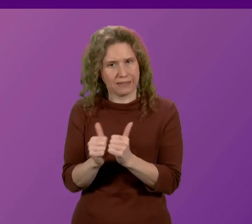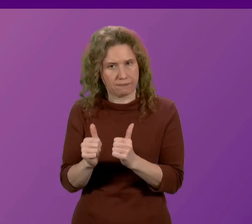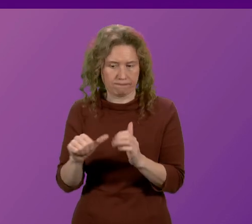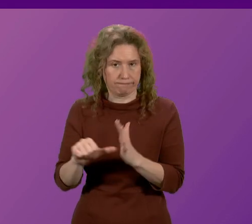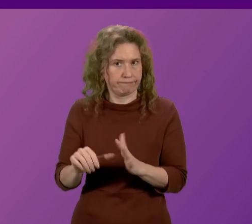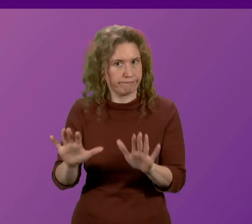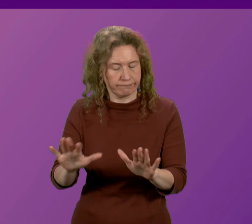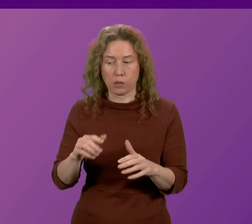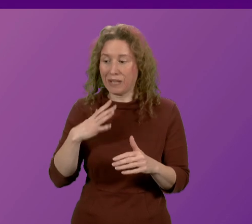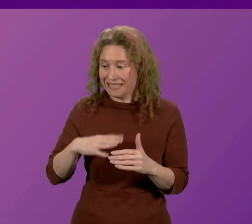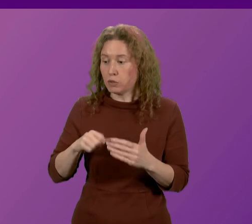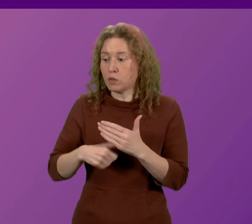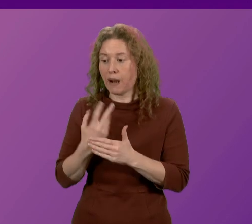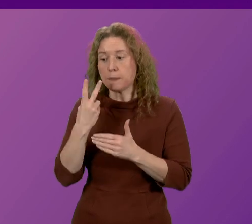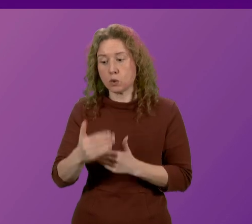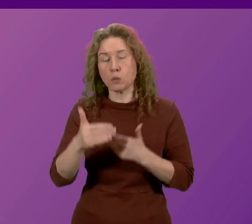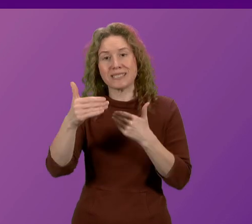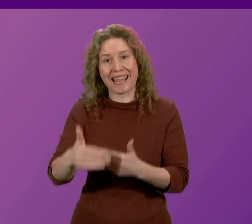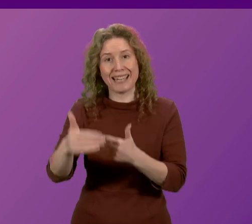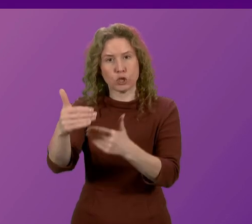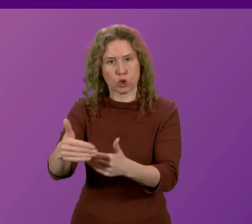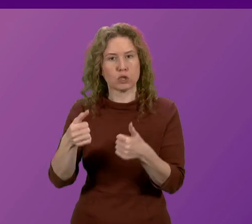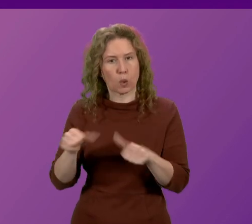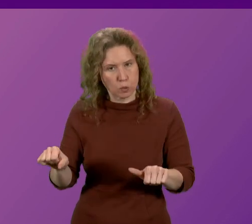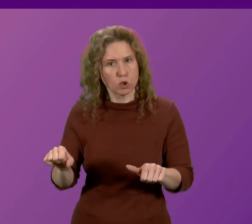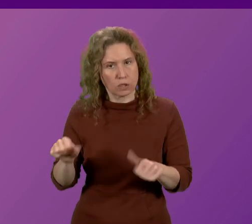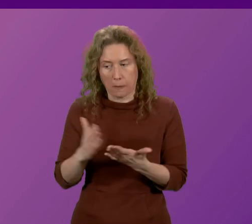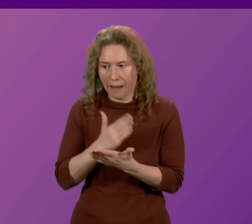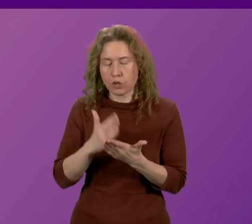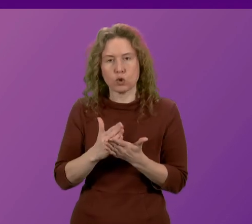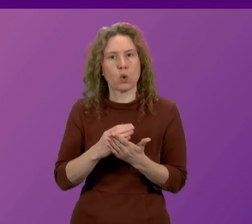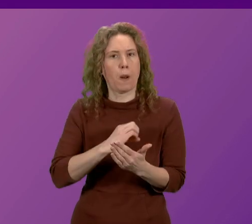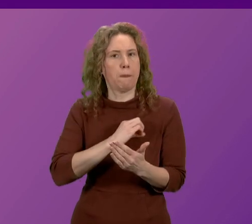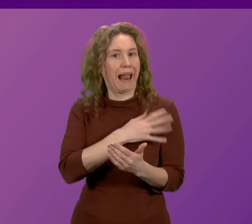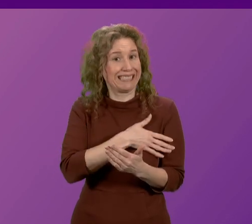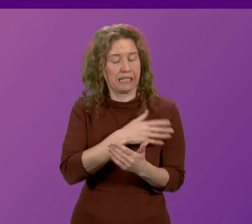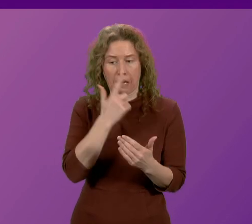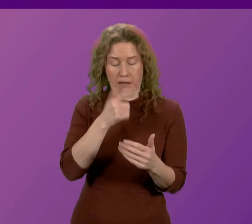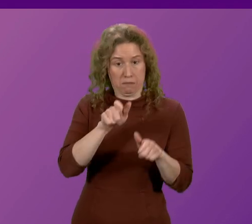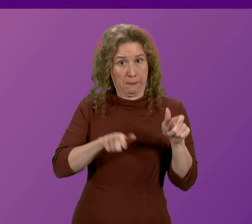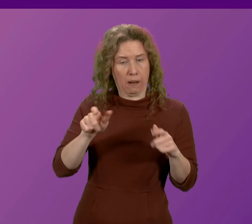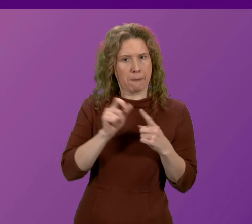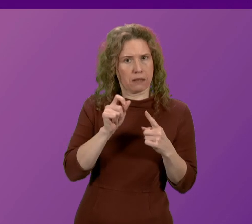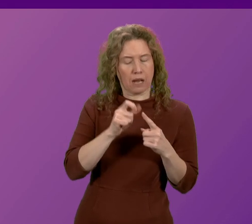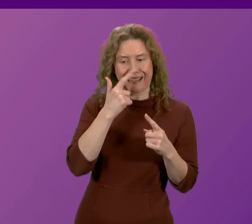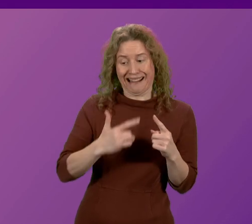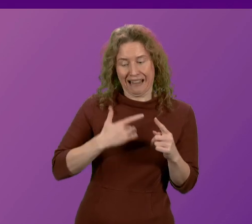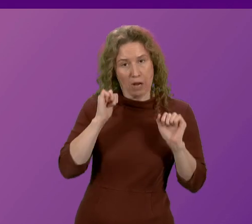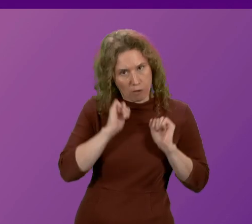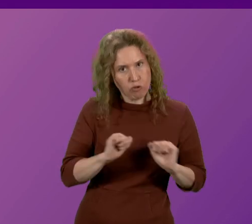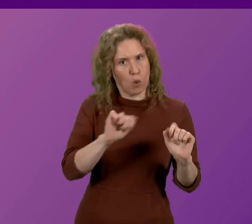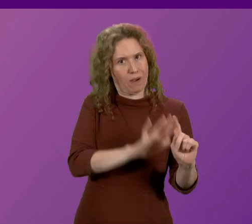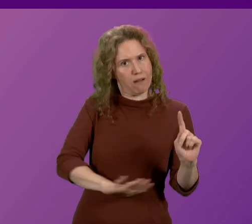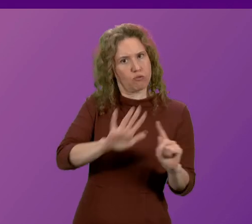of a two-stage solution to ensure that Palestinians can live in safety in their own sovereign, independent